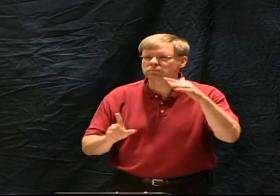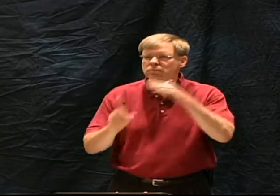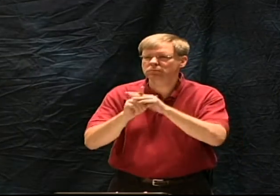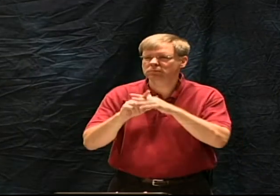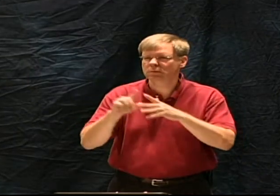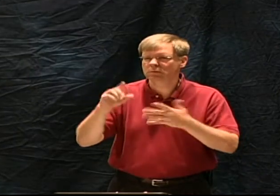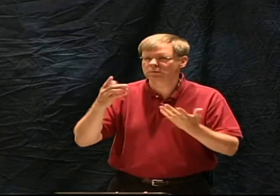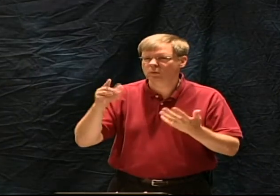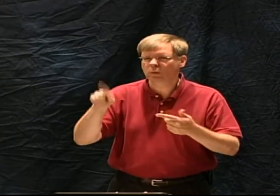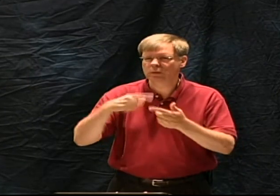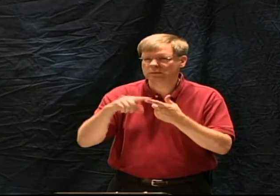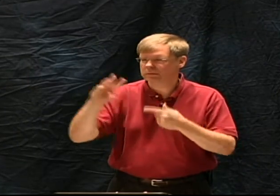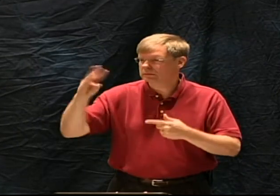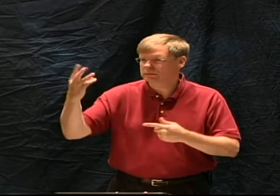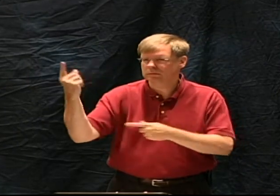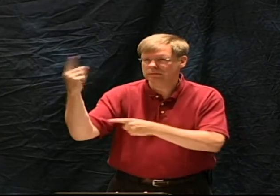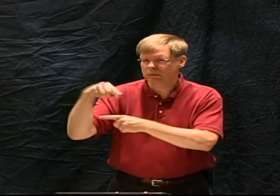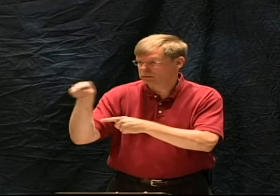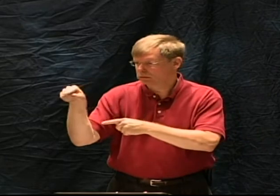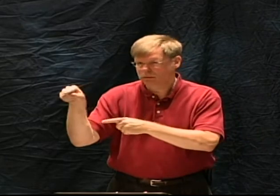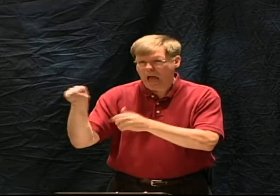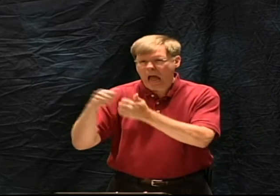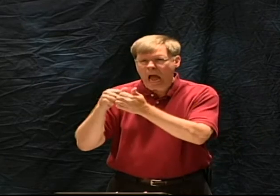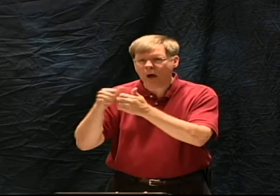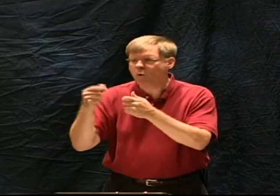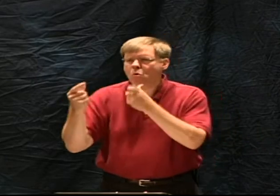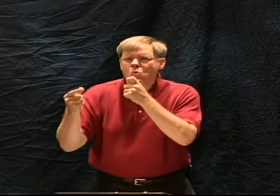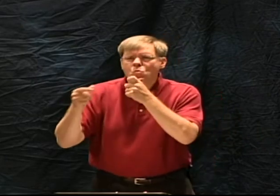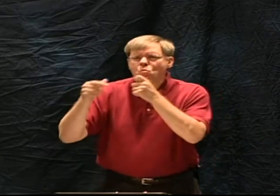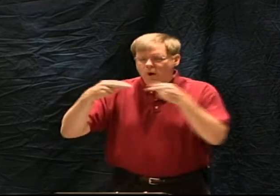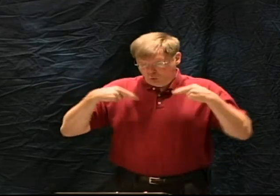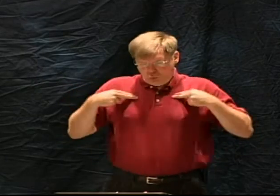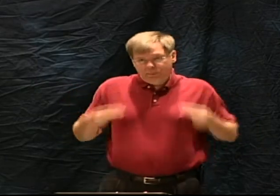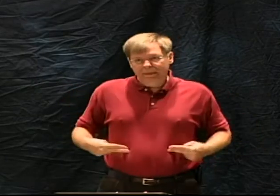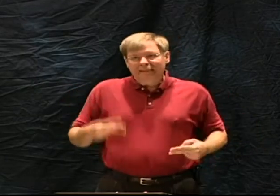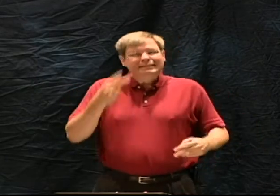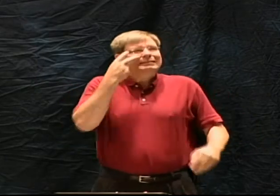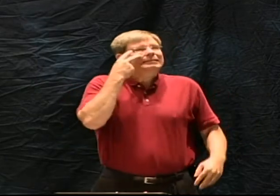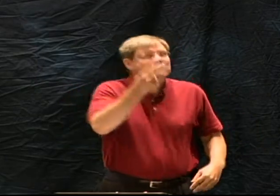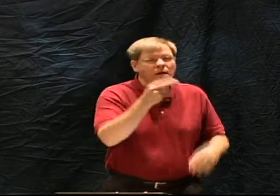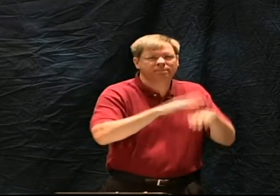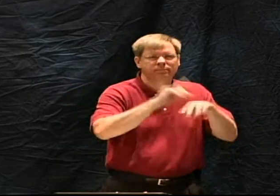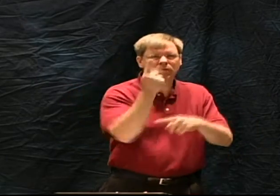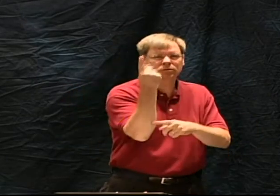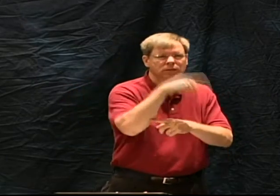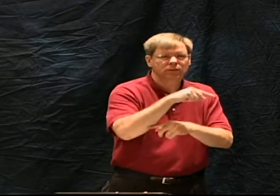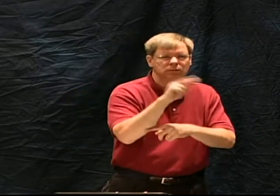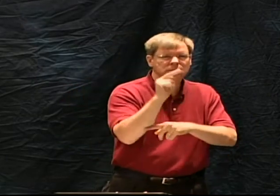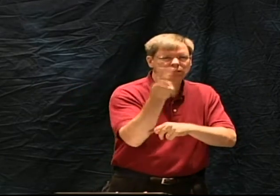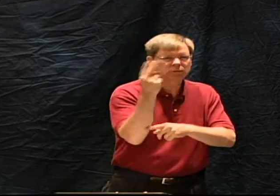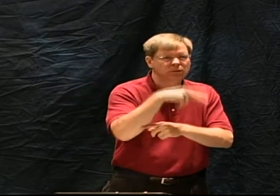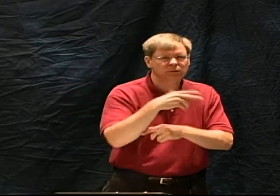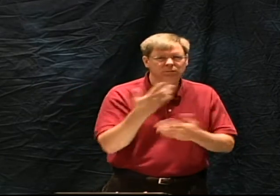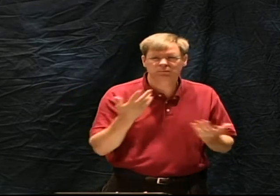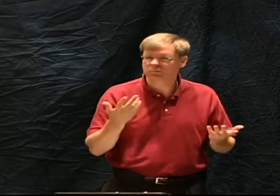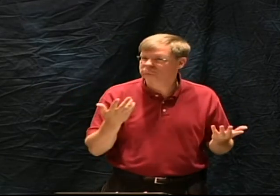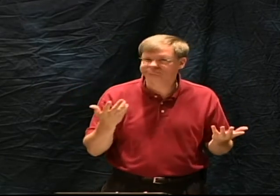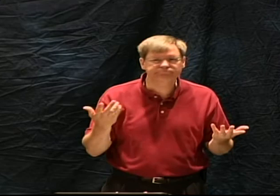there was not even a man on earth so how is it that humans were able to record the